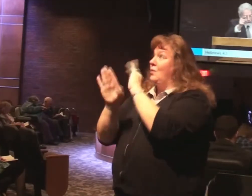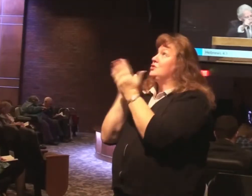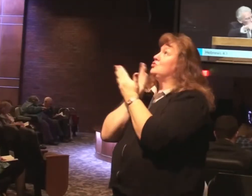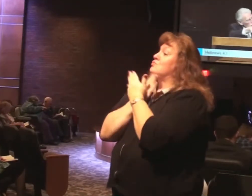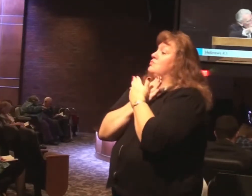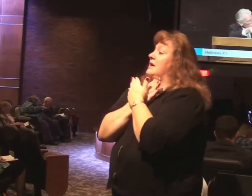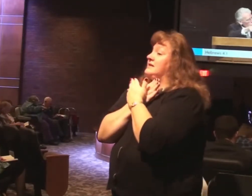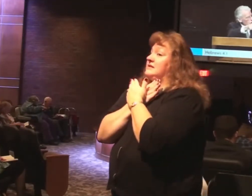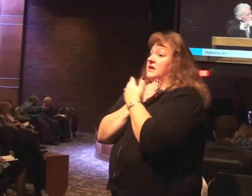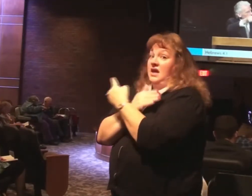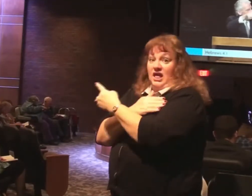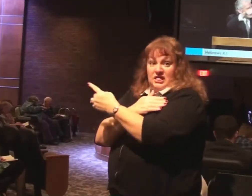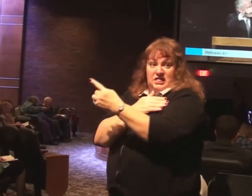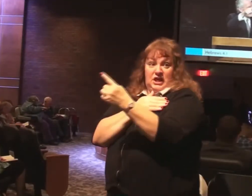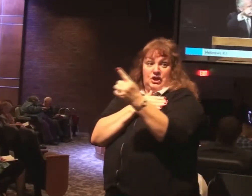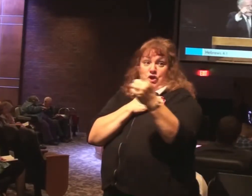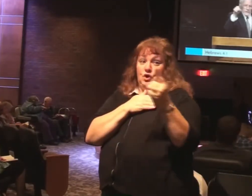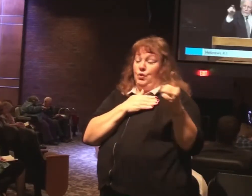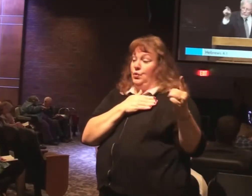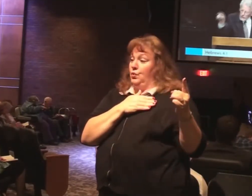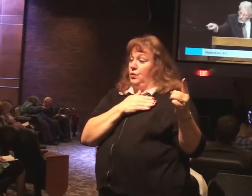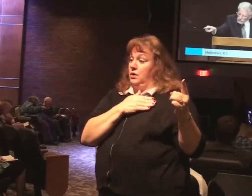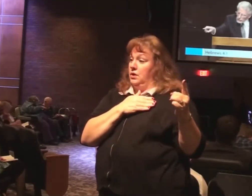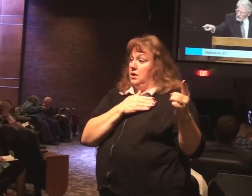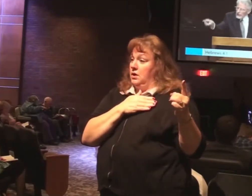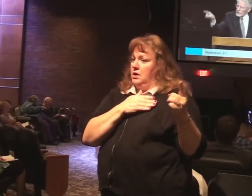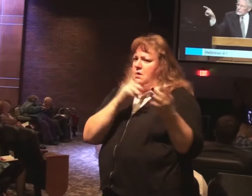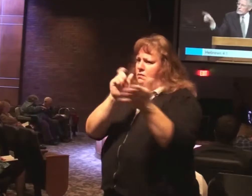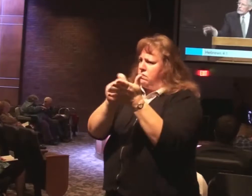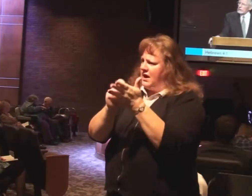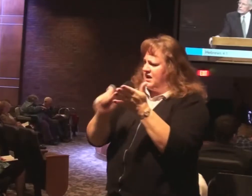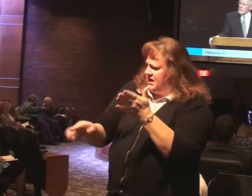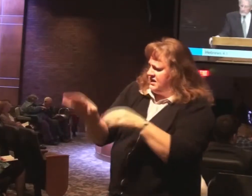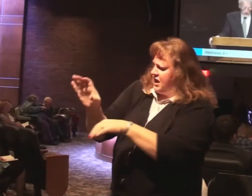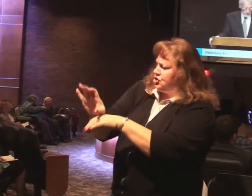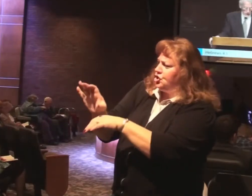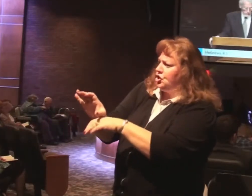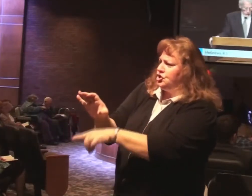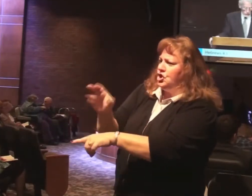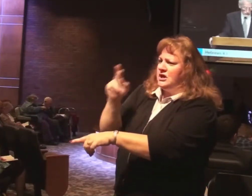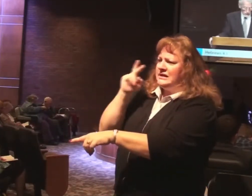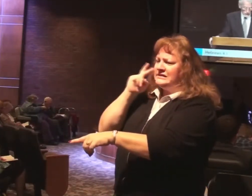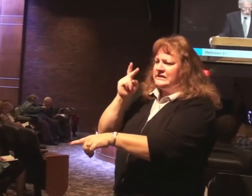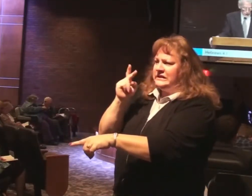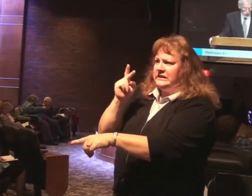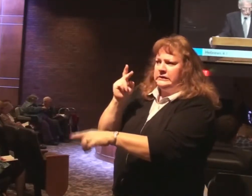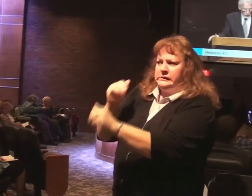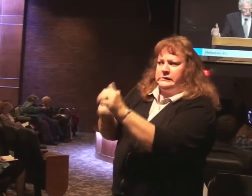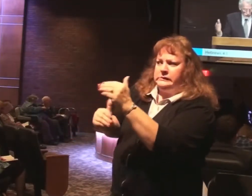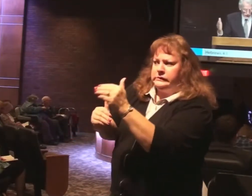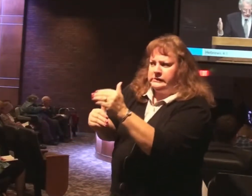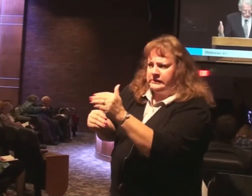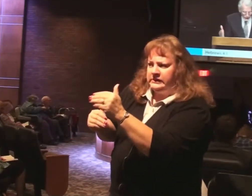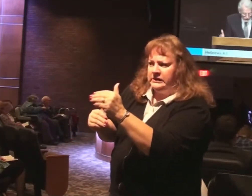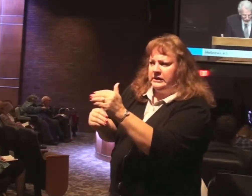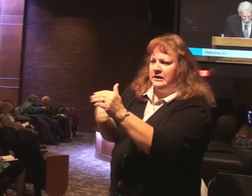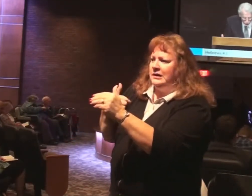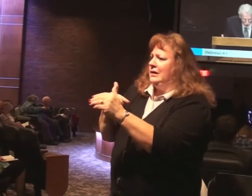of you. Writing to those in that local church may seem to come short of it. For indeed we have had the good